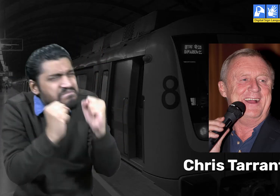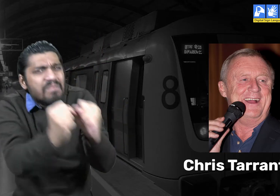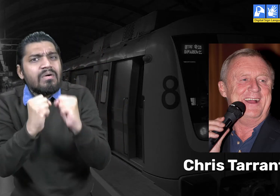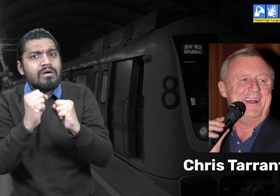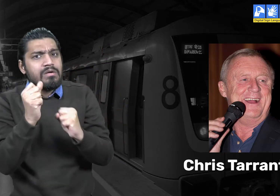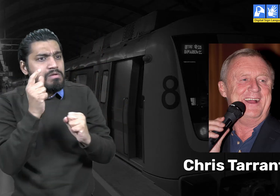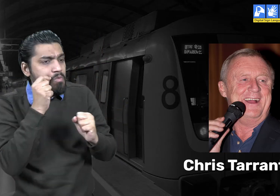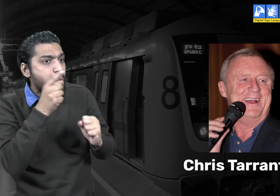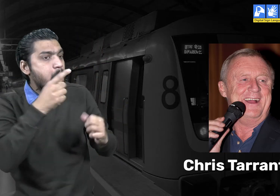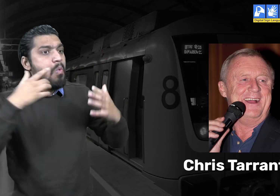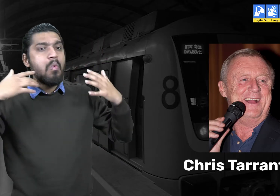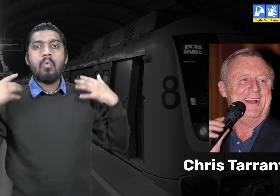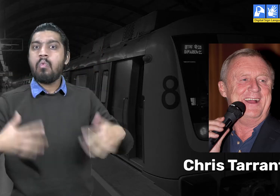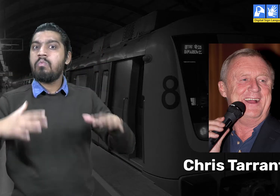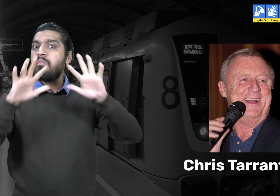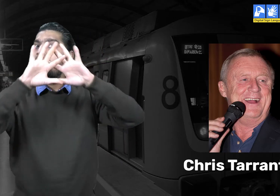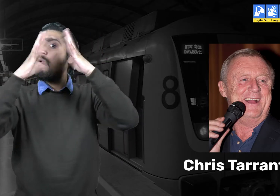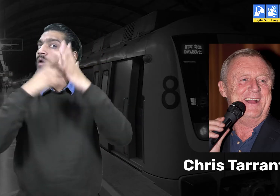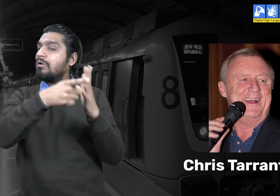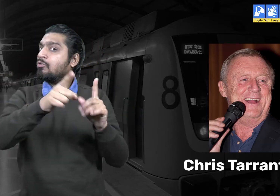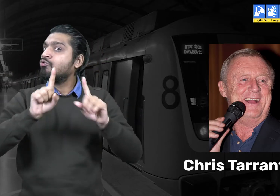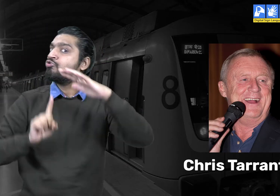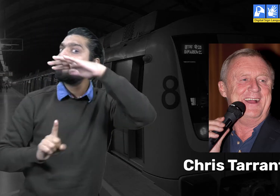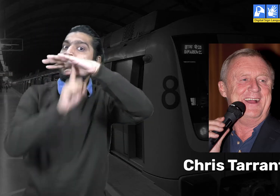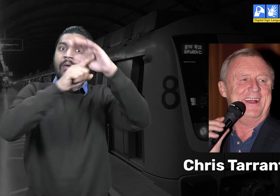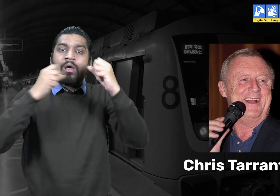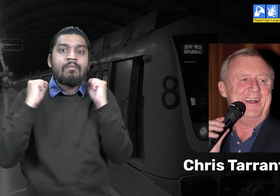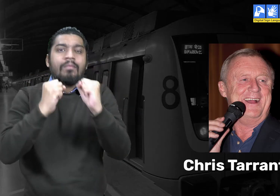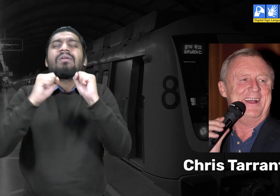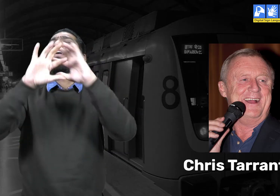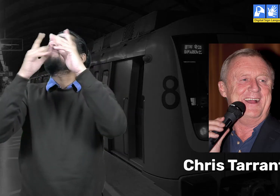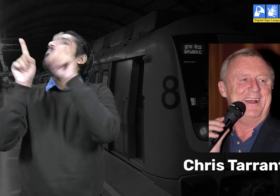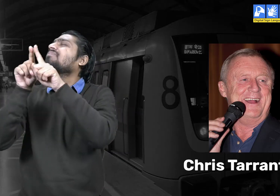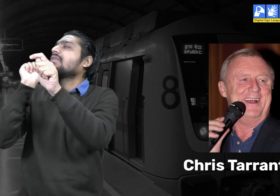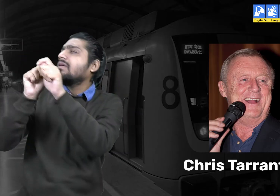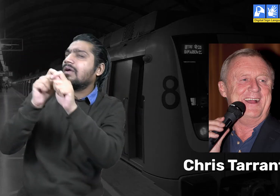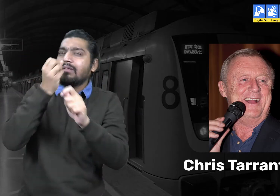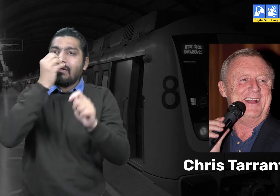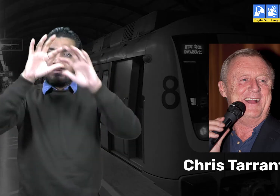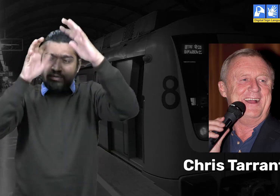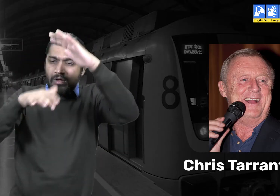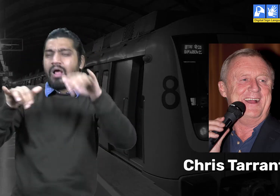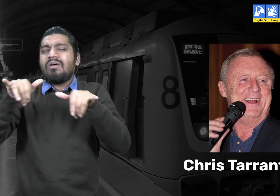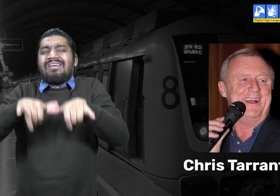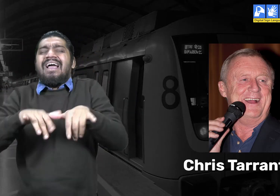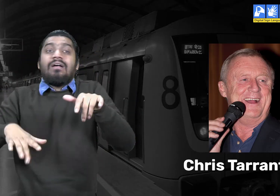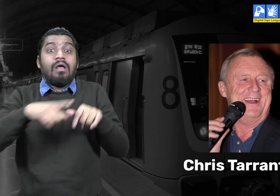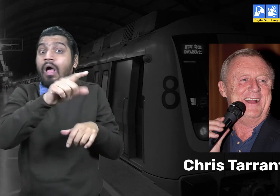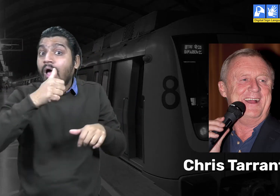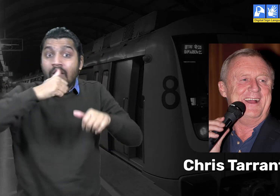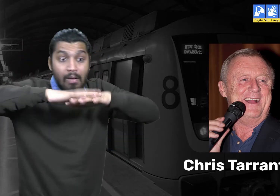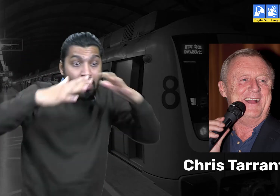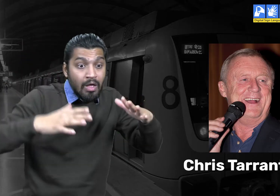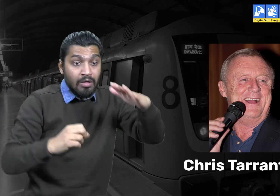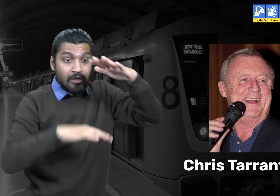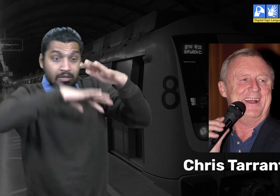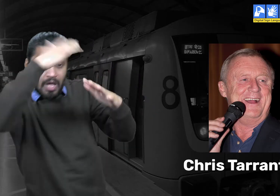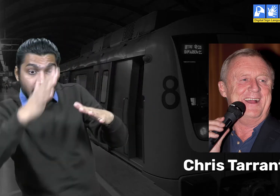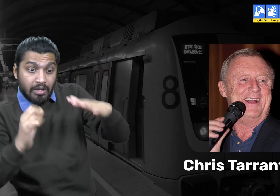railway projects to have been constructed in the world.